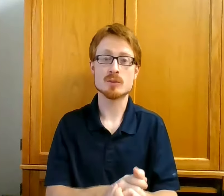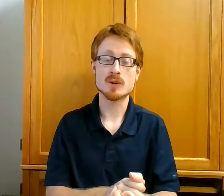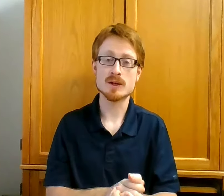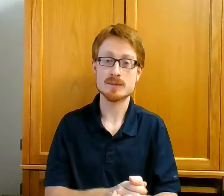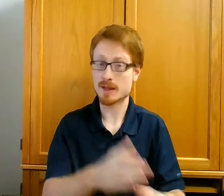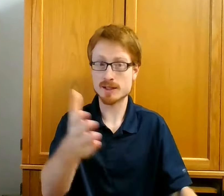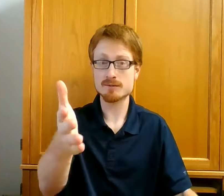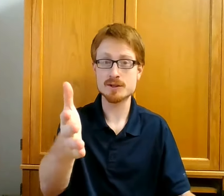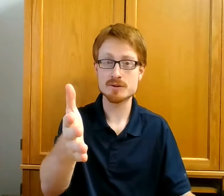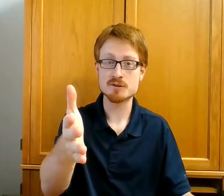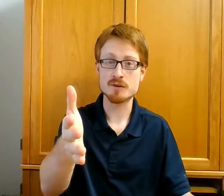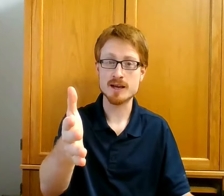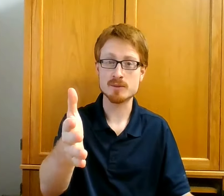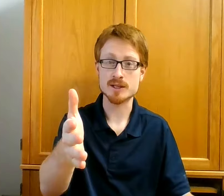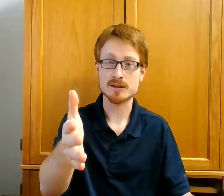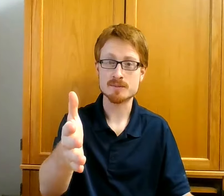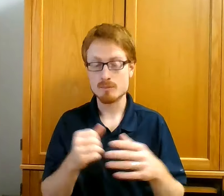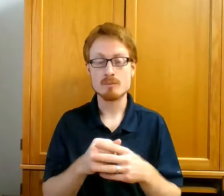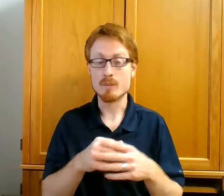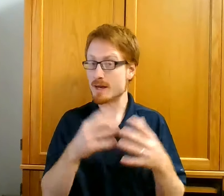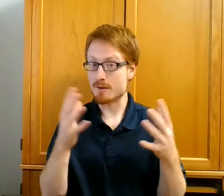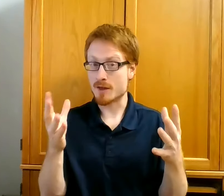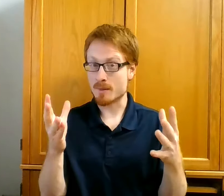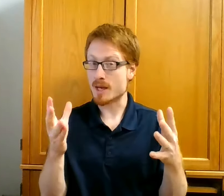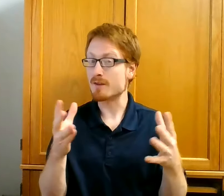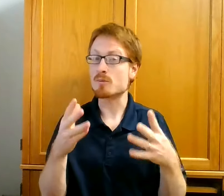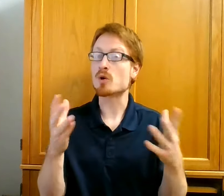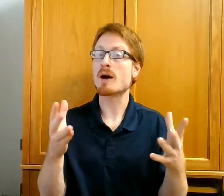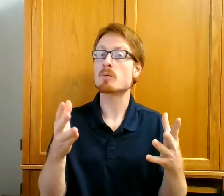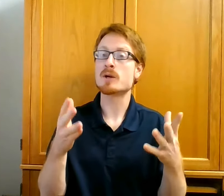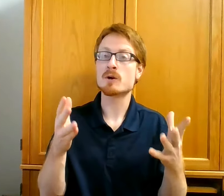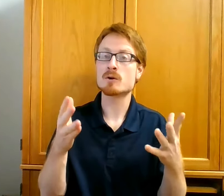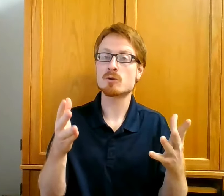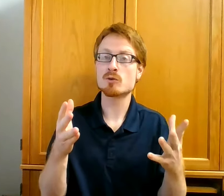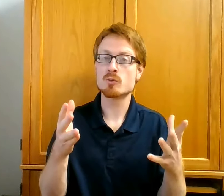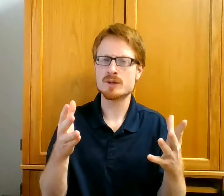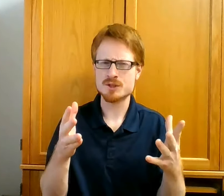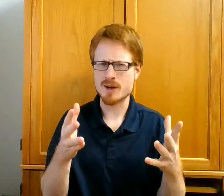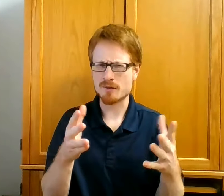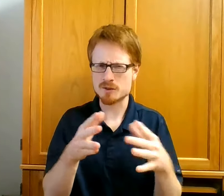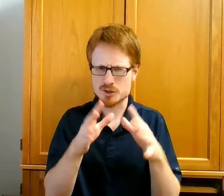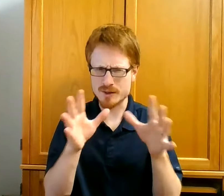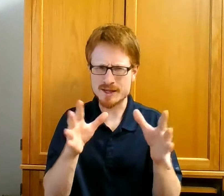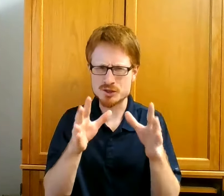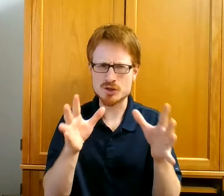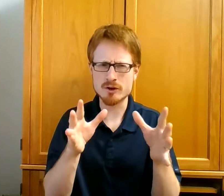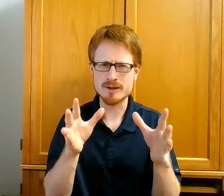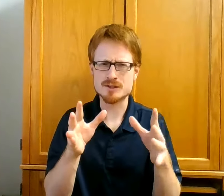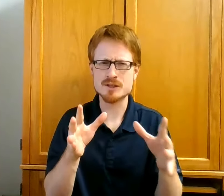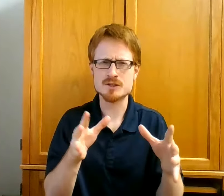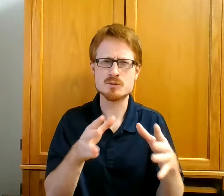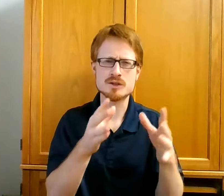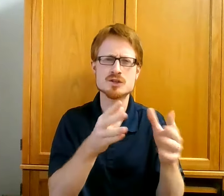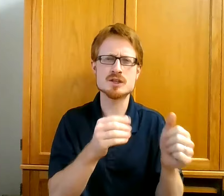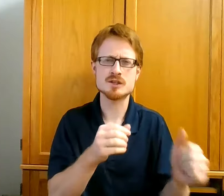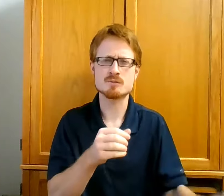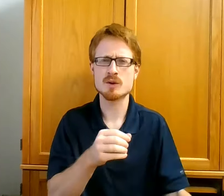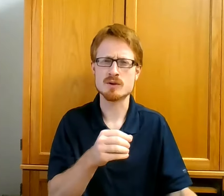boy. They lived near his family. Many of them had even probably heard the rumors about the strange occurrences with Jesus' birth.